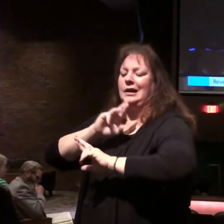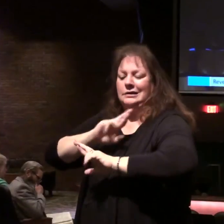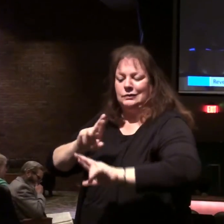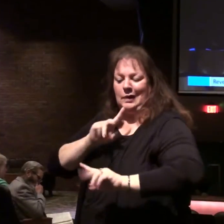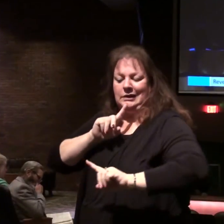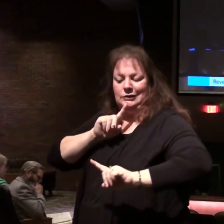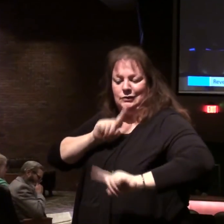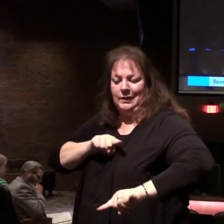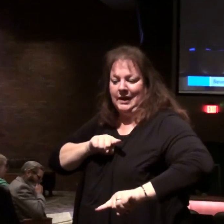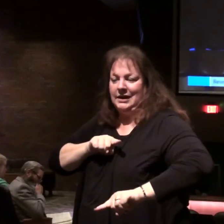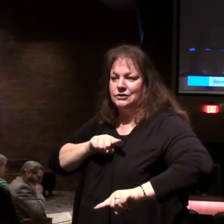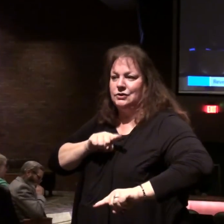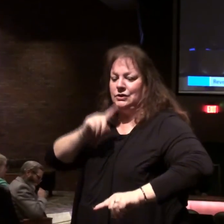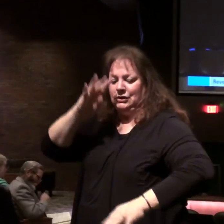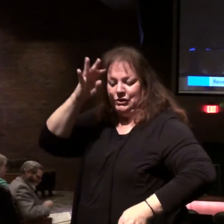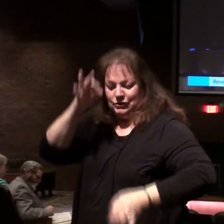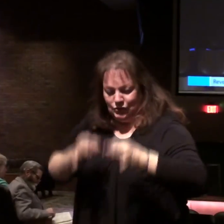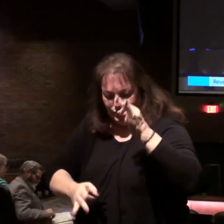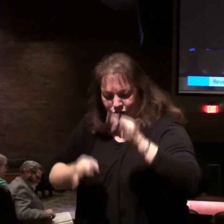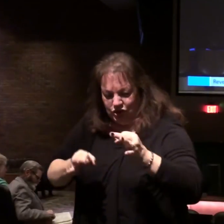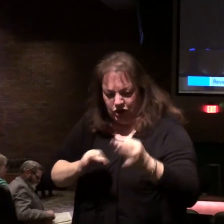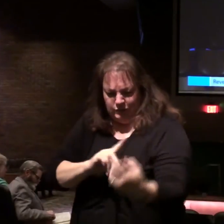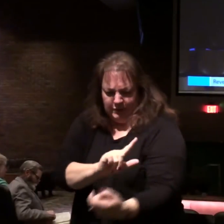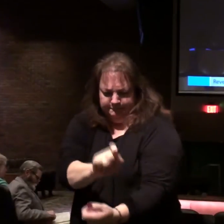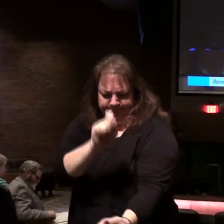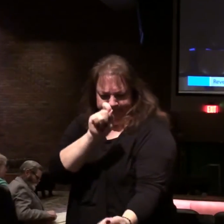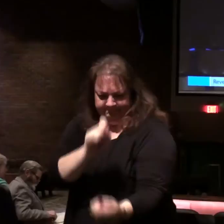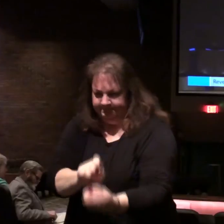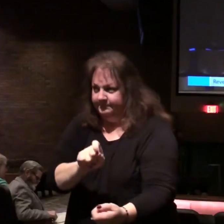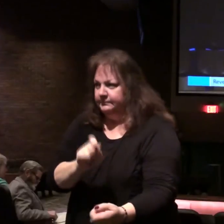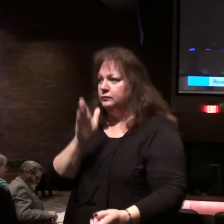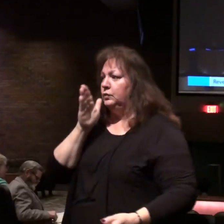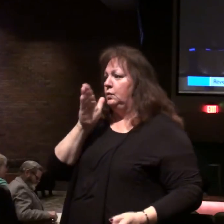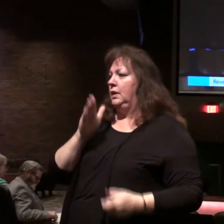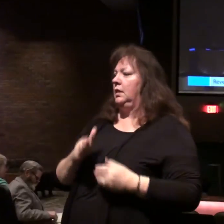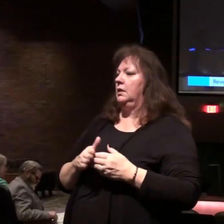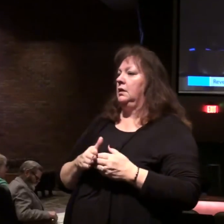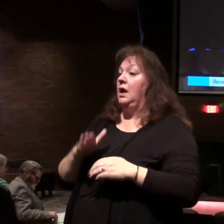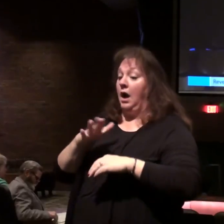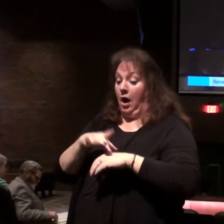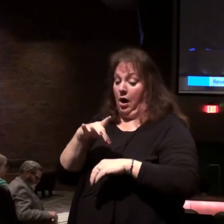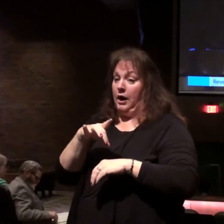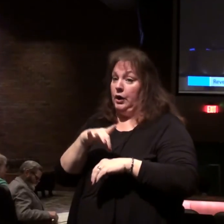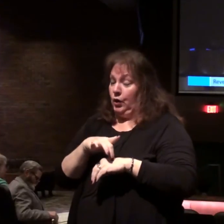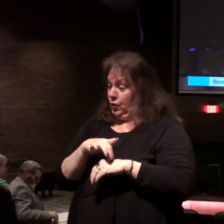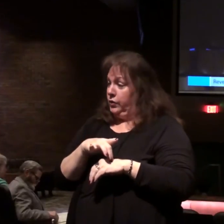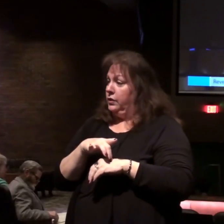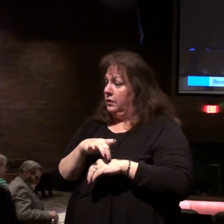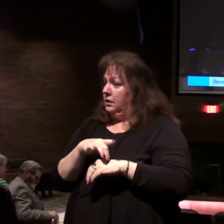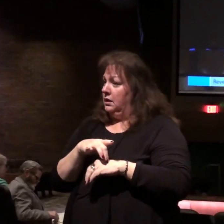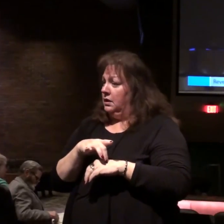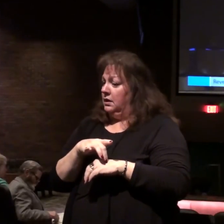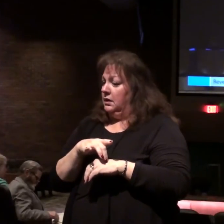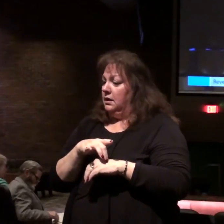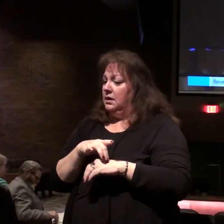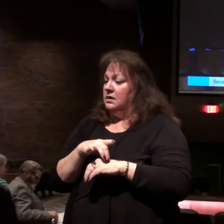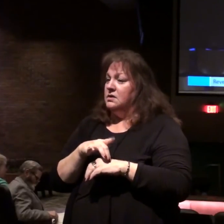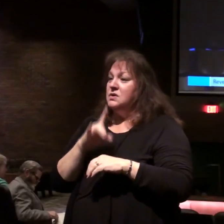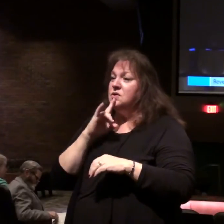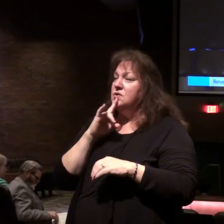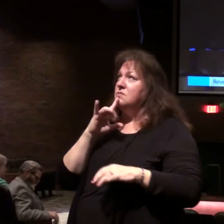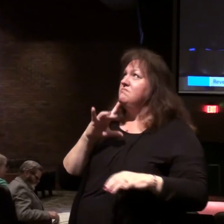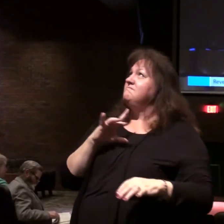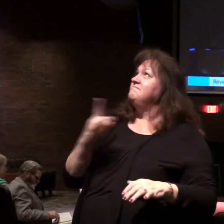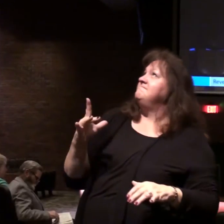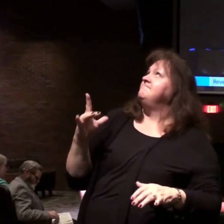bringing judgment and vengeance on the earth that has so mistreated his